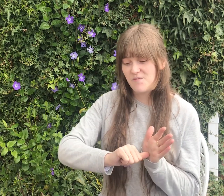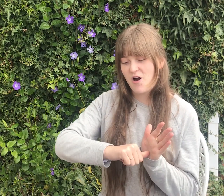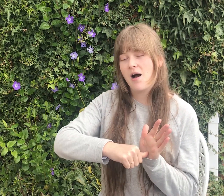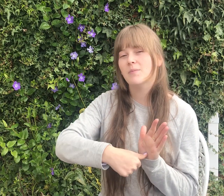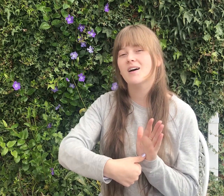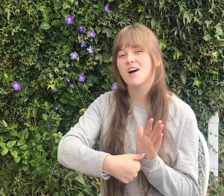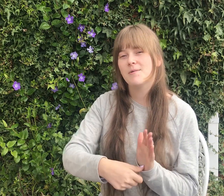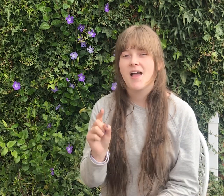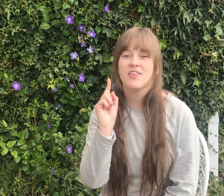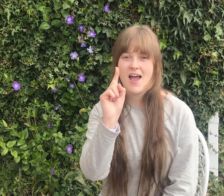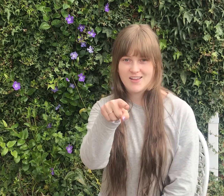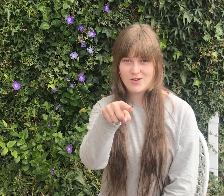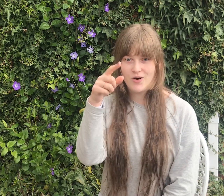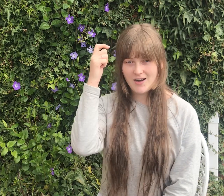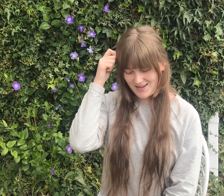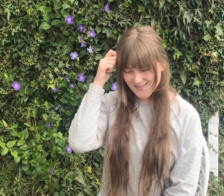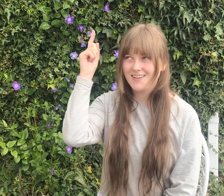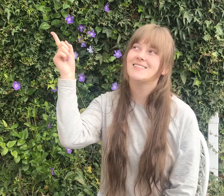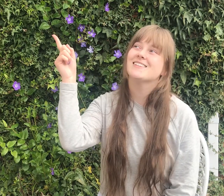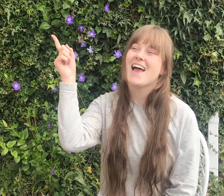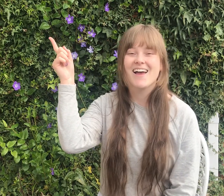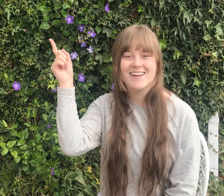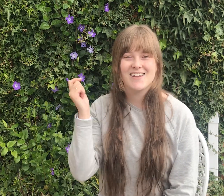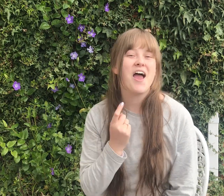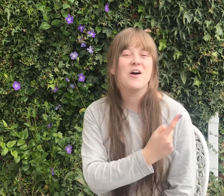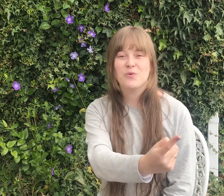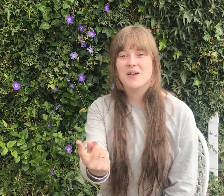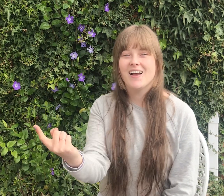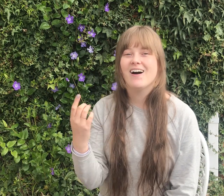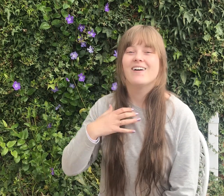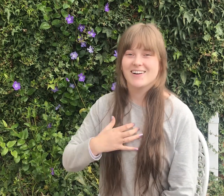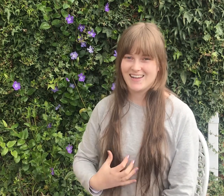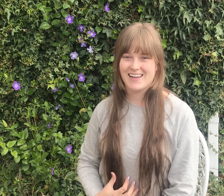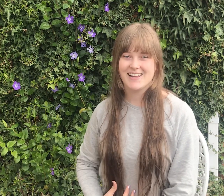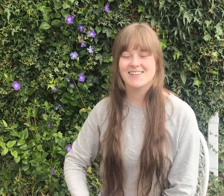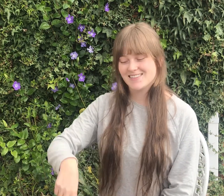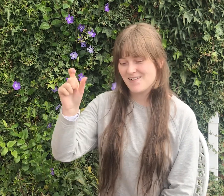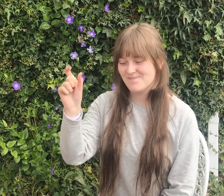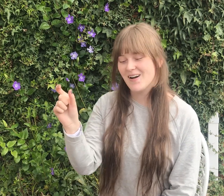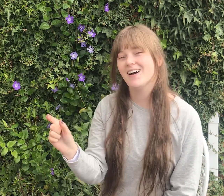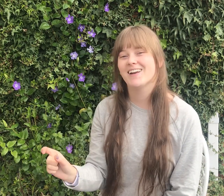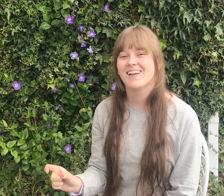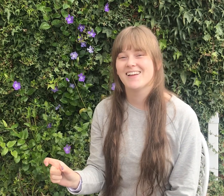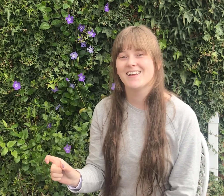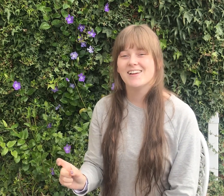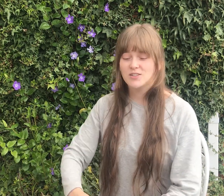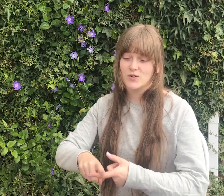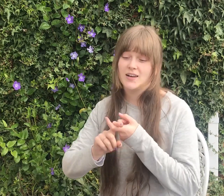a problem That you'll understand We all need Somebody To